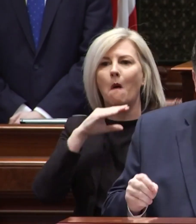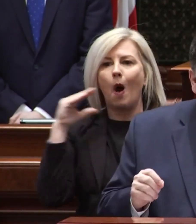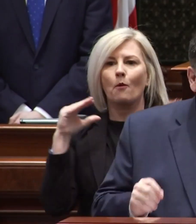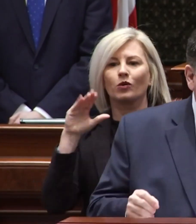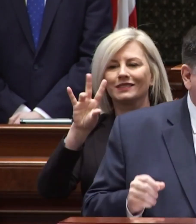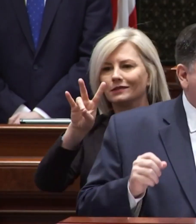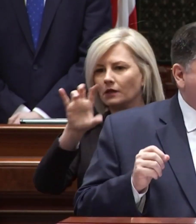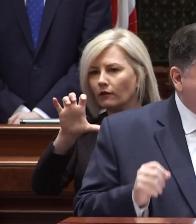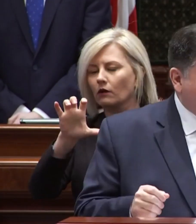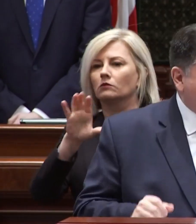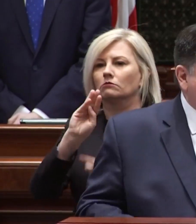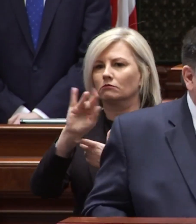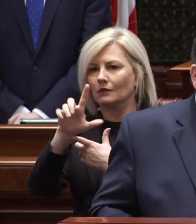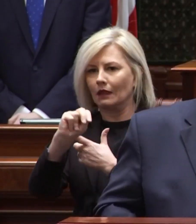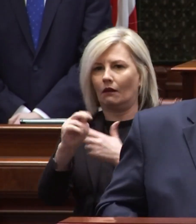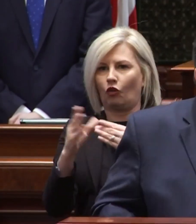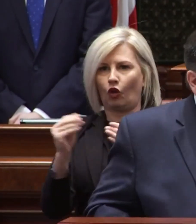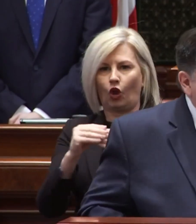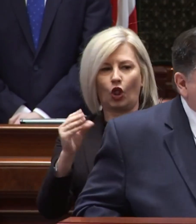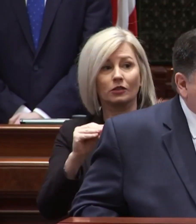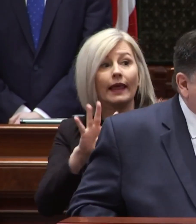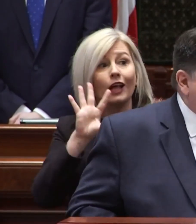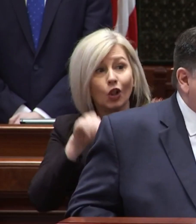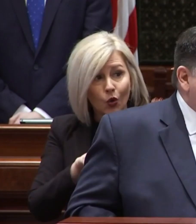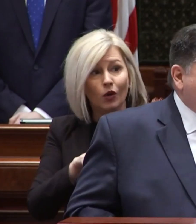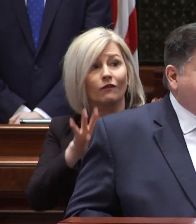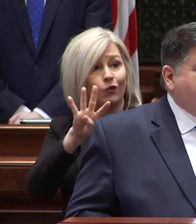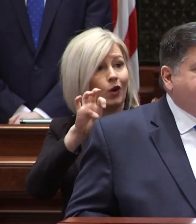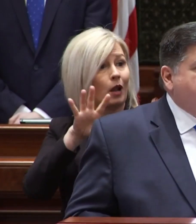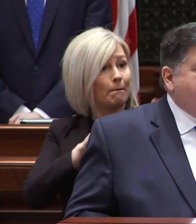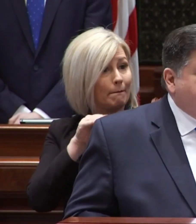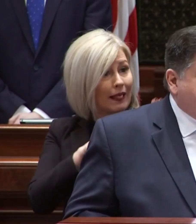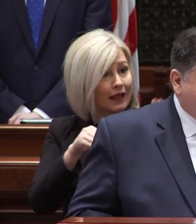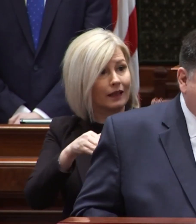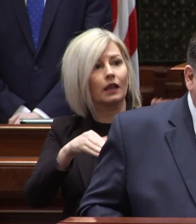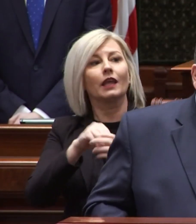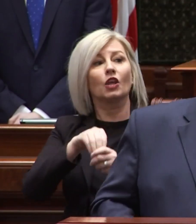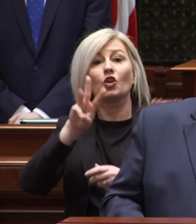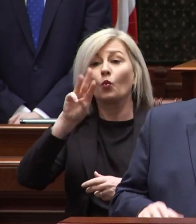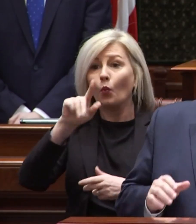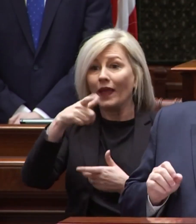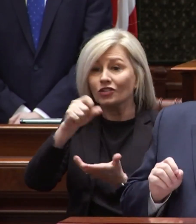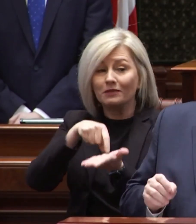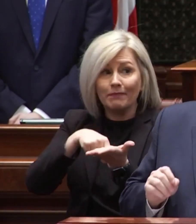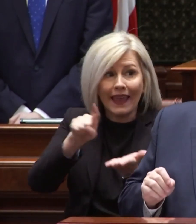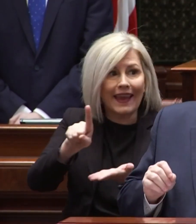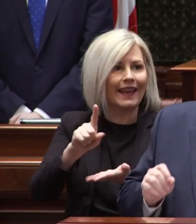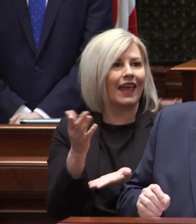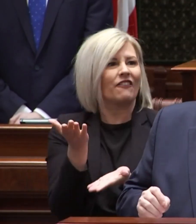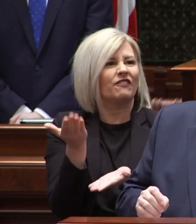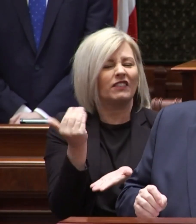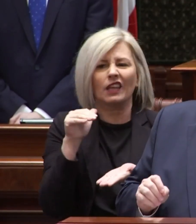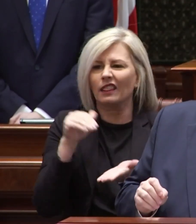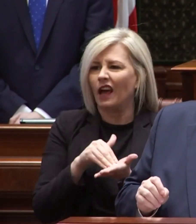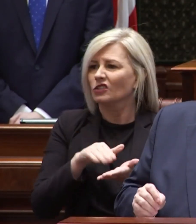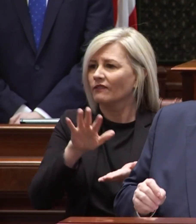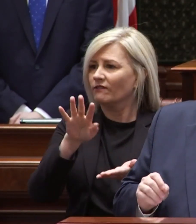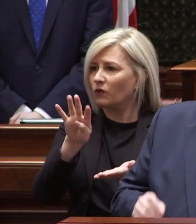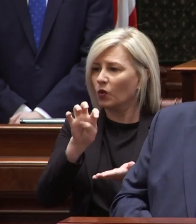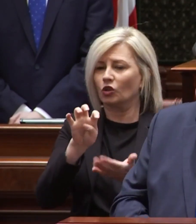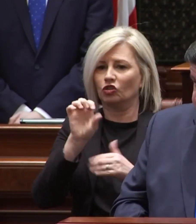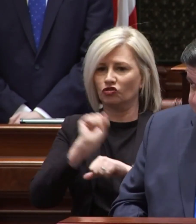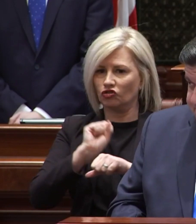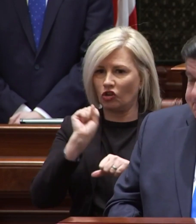almost 700 million dollars including 400 million dollars in wages paid and more than 15 400